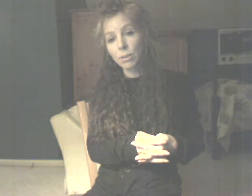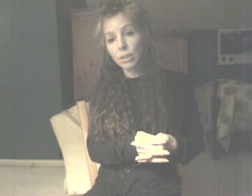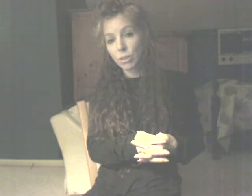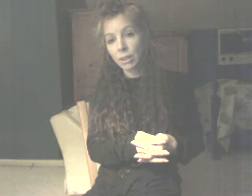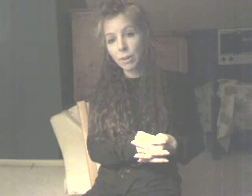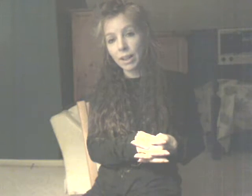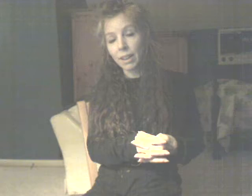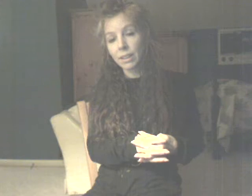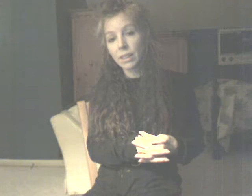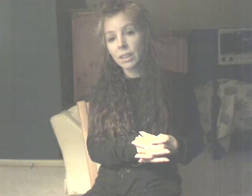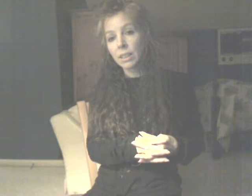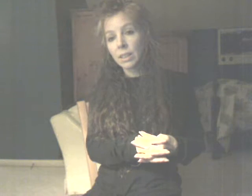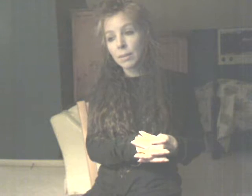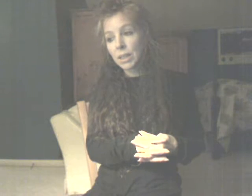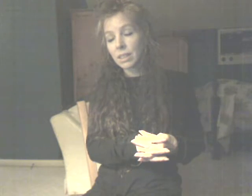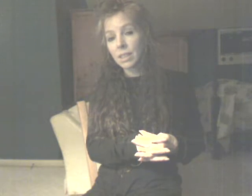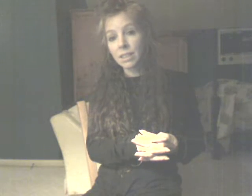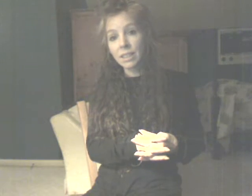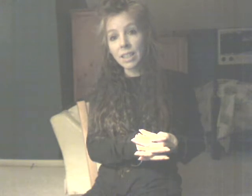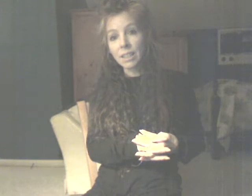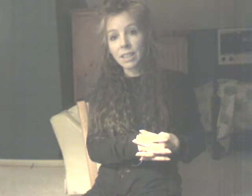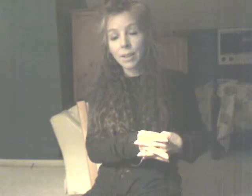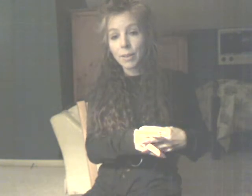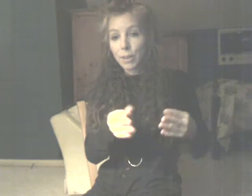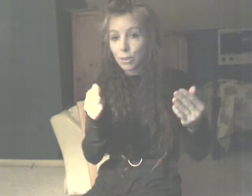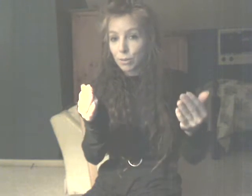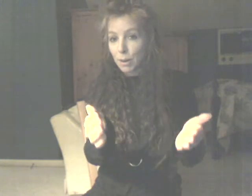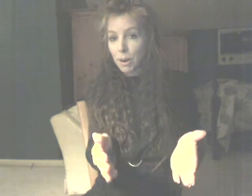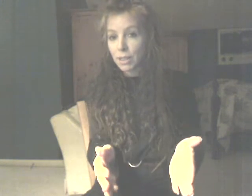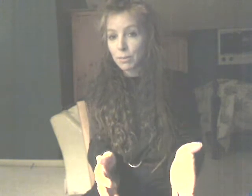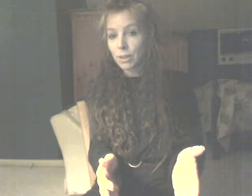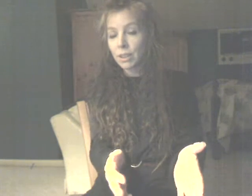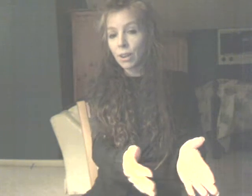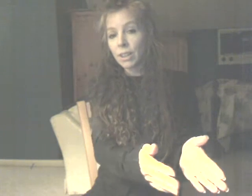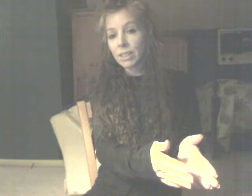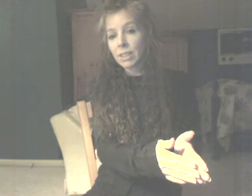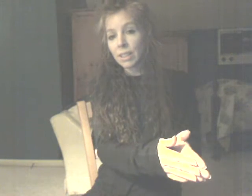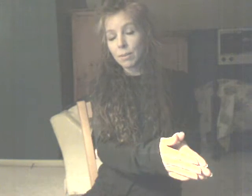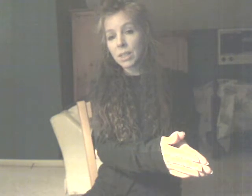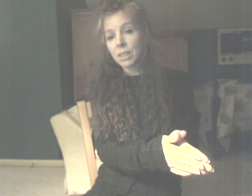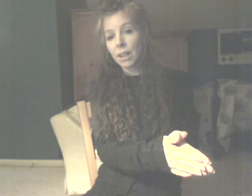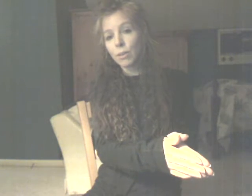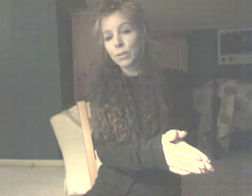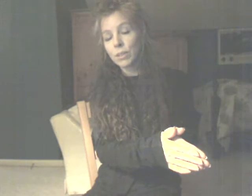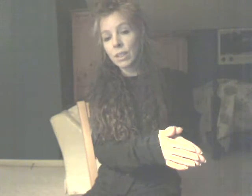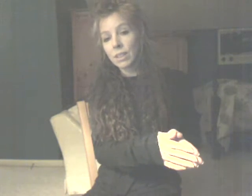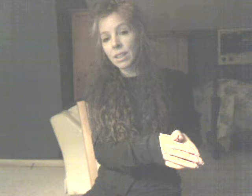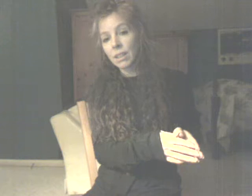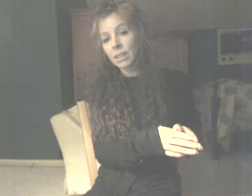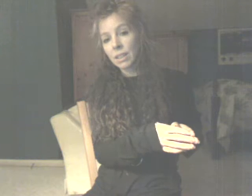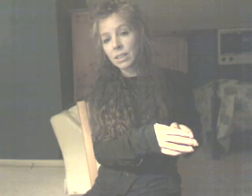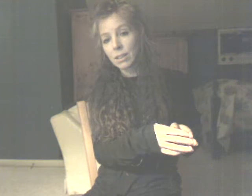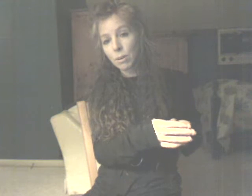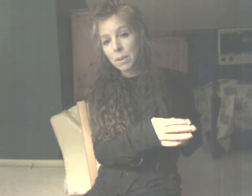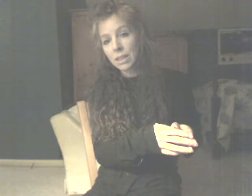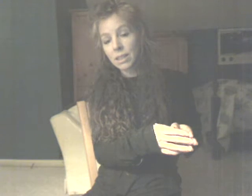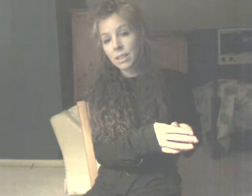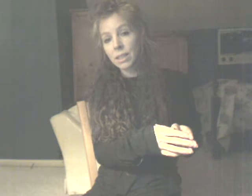straight away because it doesn't exist. So it's very possible that the artist himself is trying to say that, that romanticism